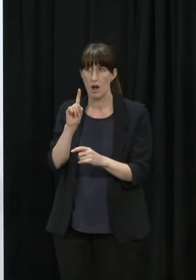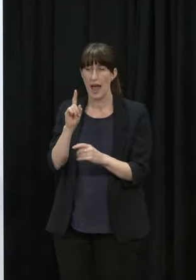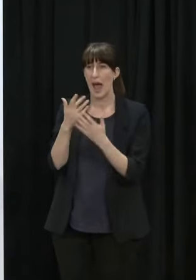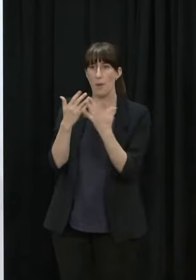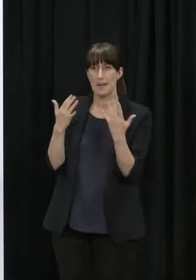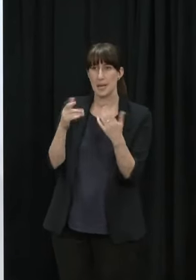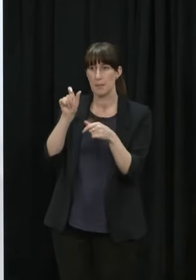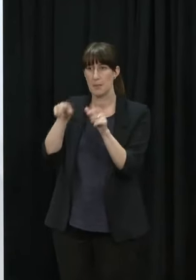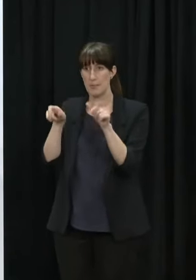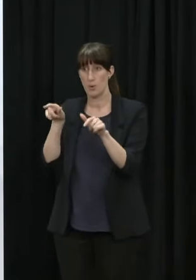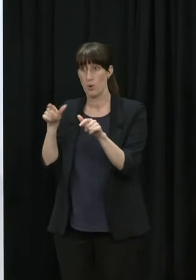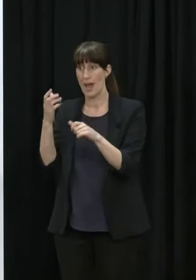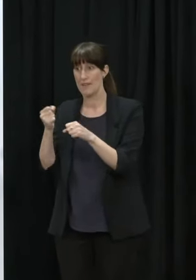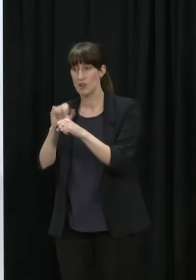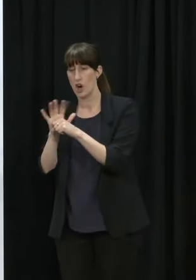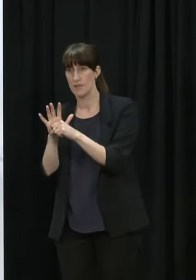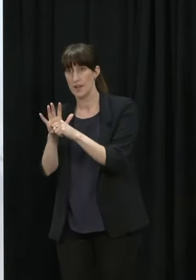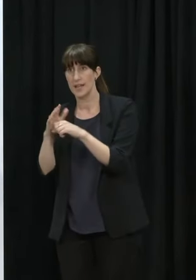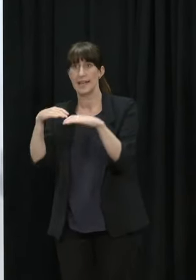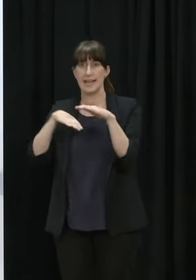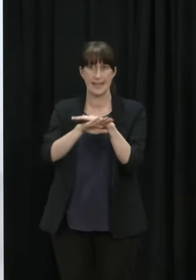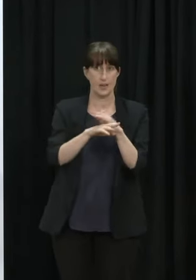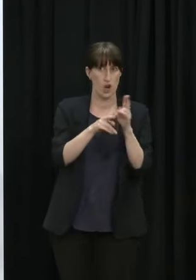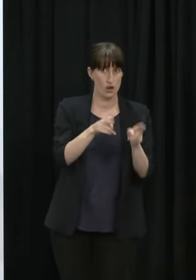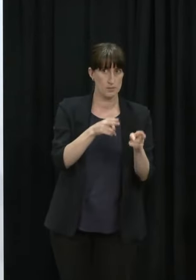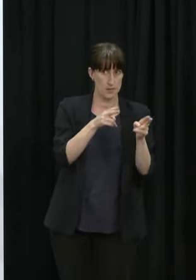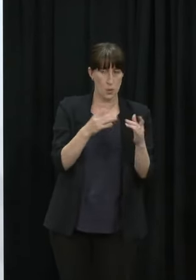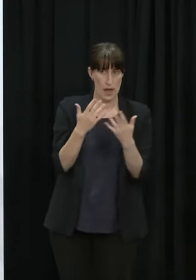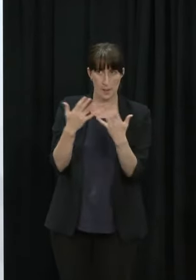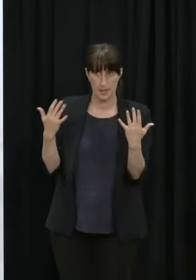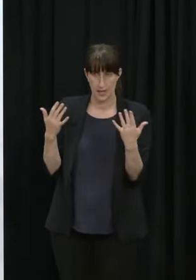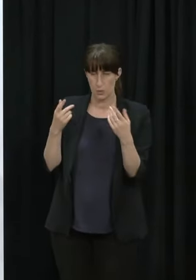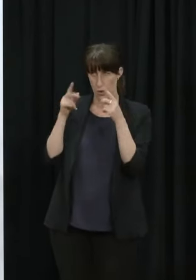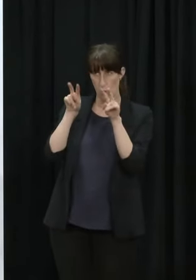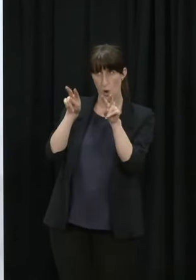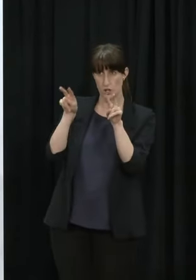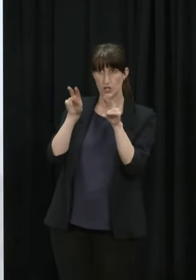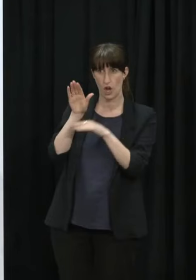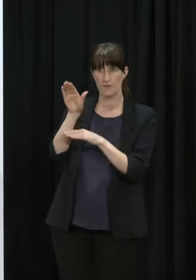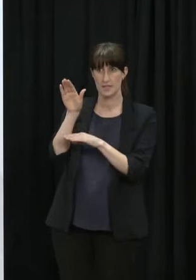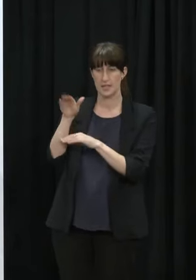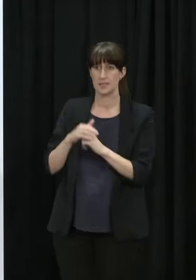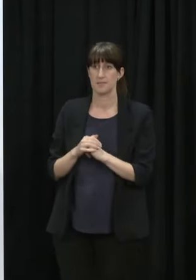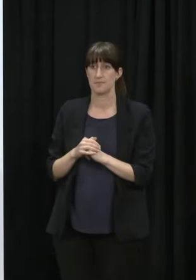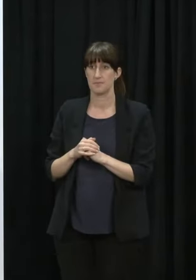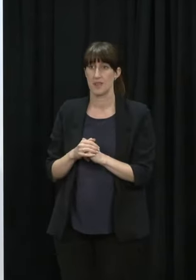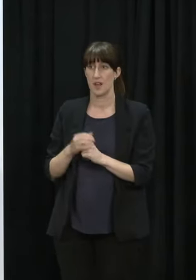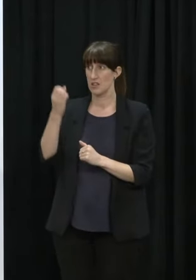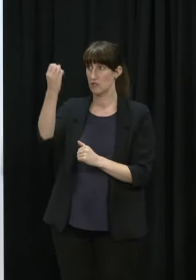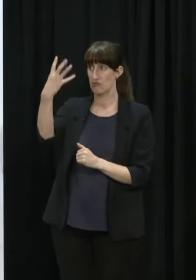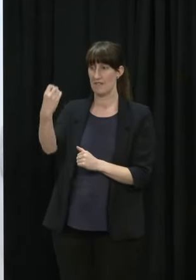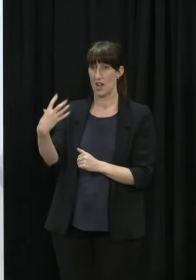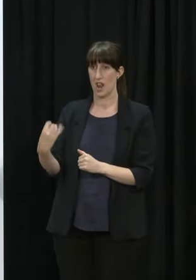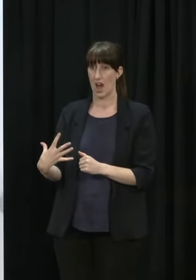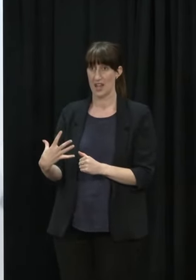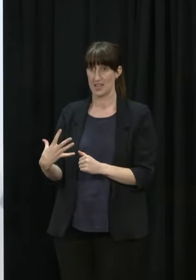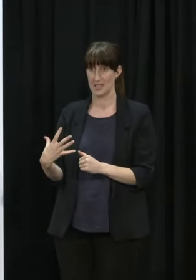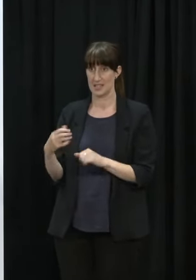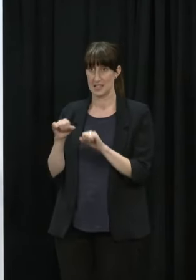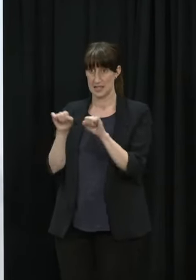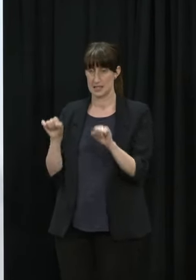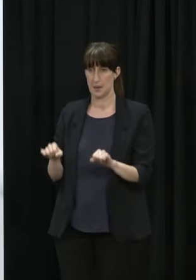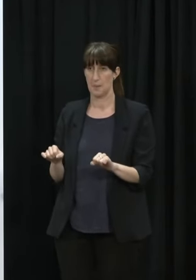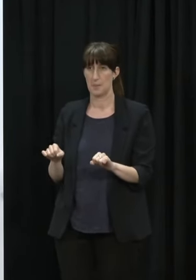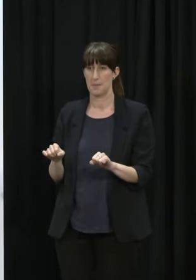we indicated when we went to the traffic light system that we will sort of move away from the daily case